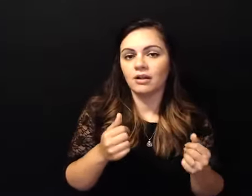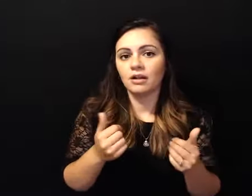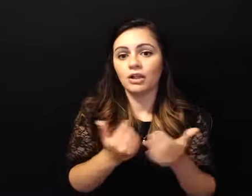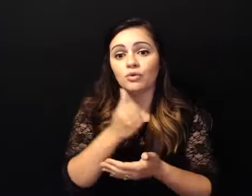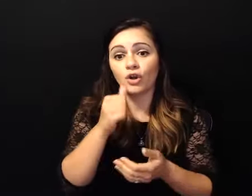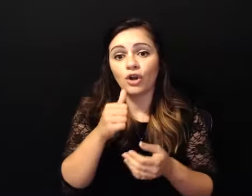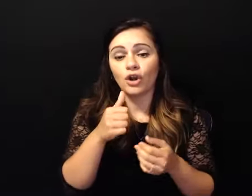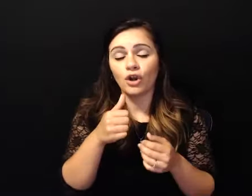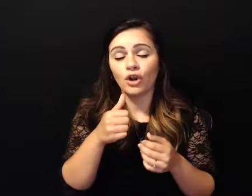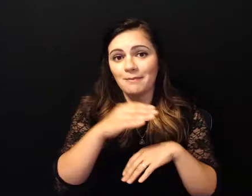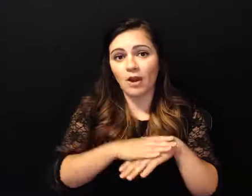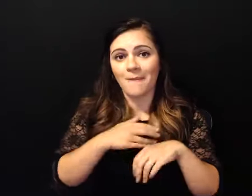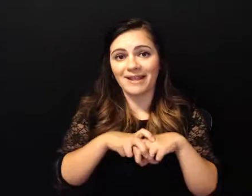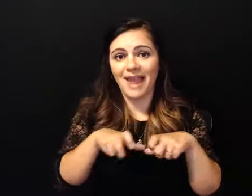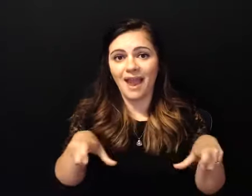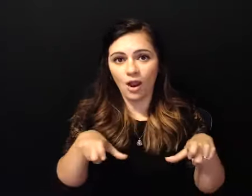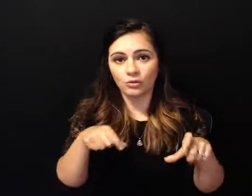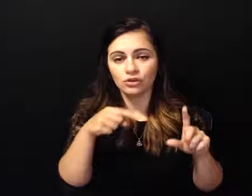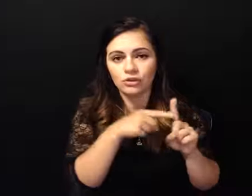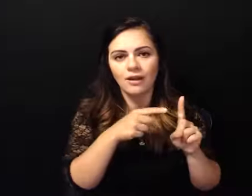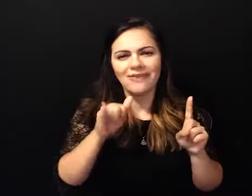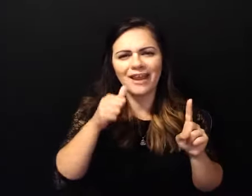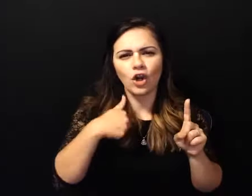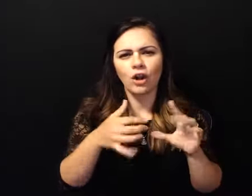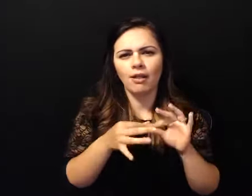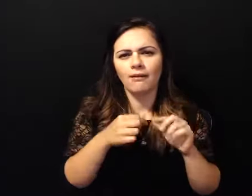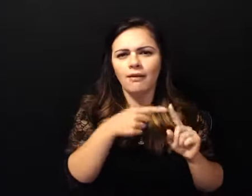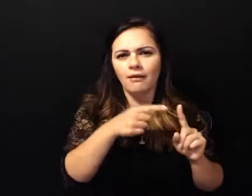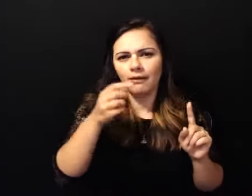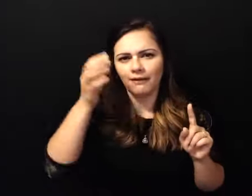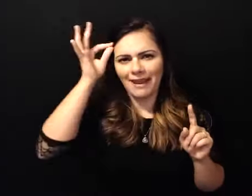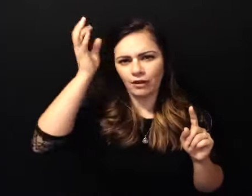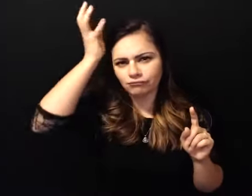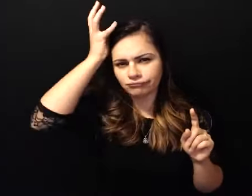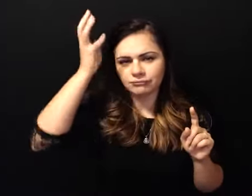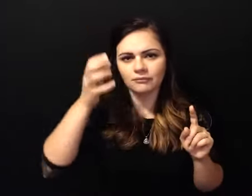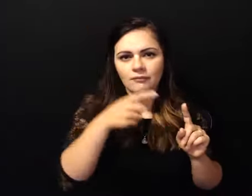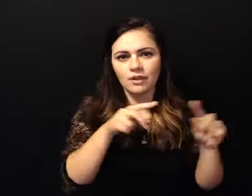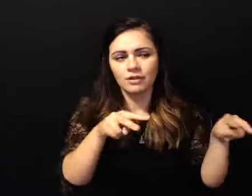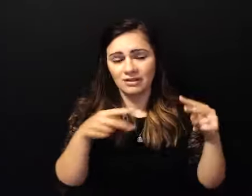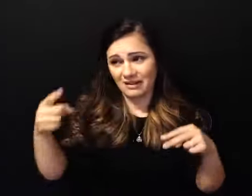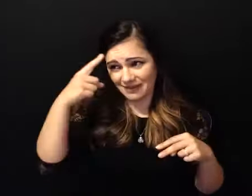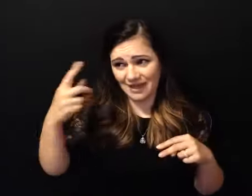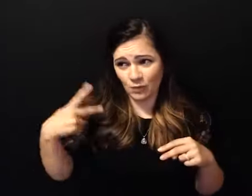sober at the time and she was staying on my couch and still not sober and she looked at me and she said you think we should do the third step prayer i